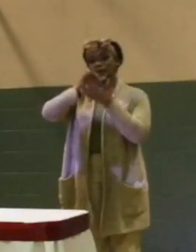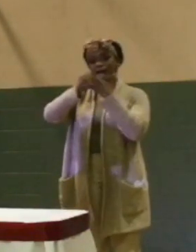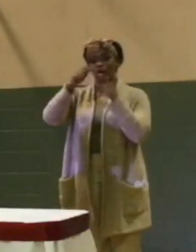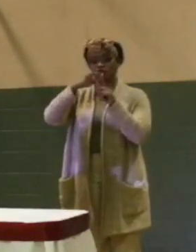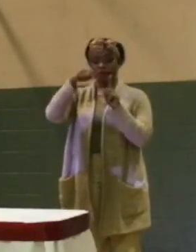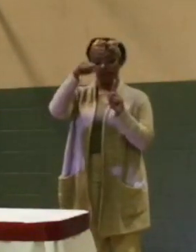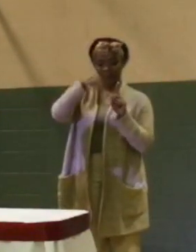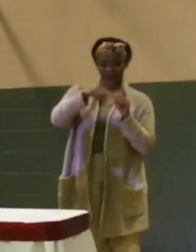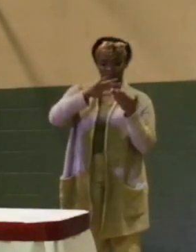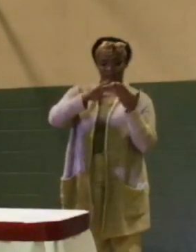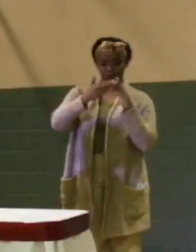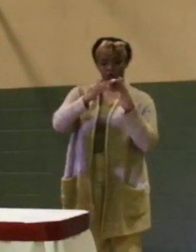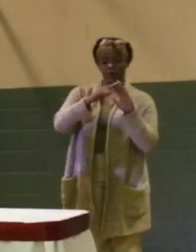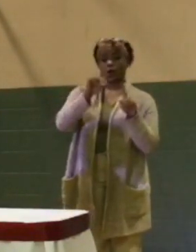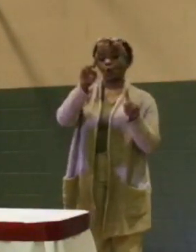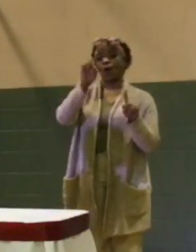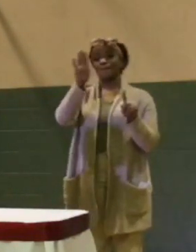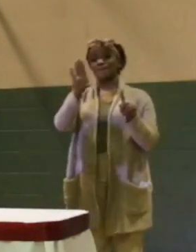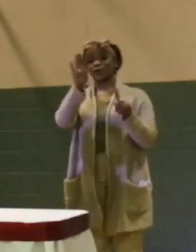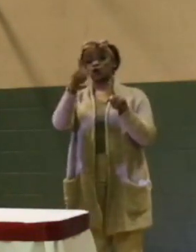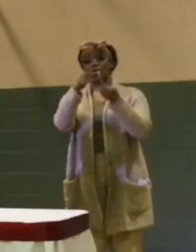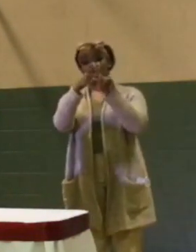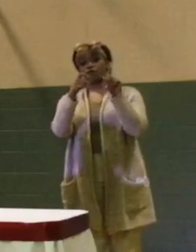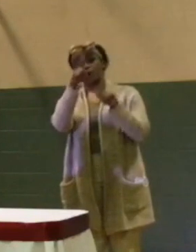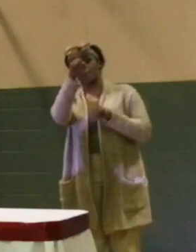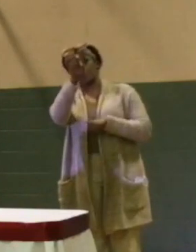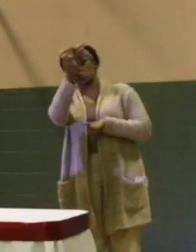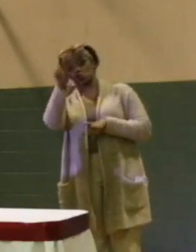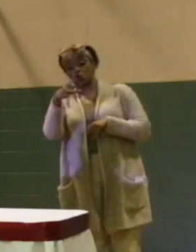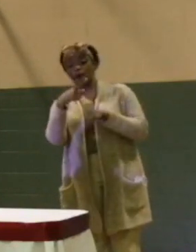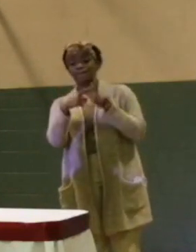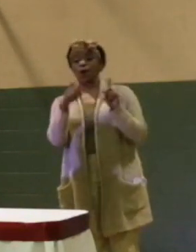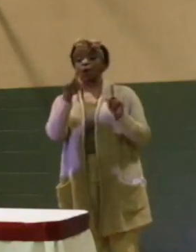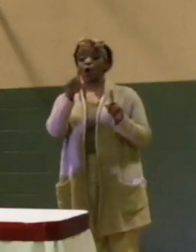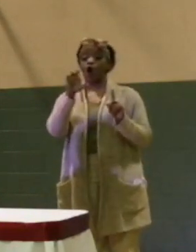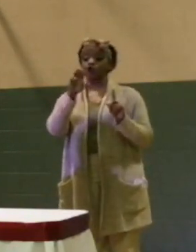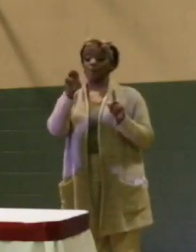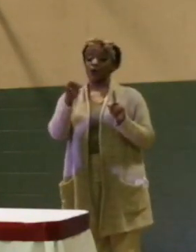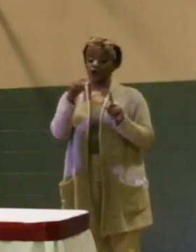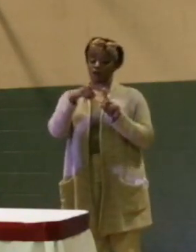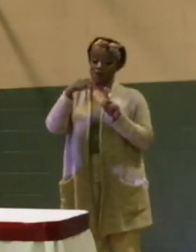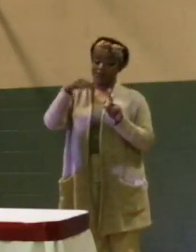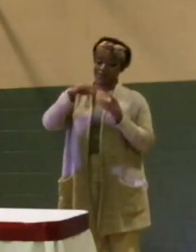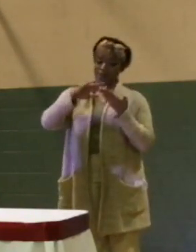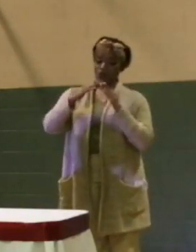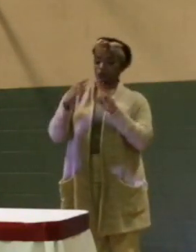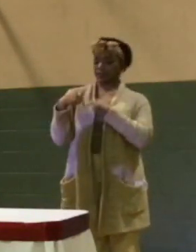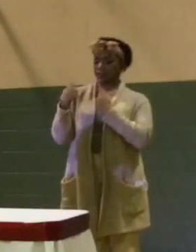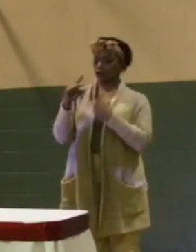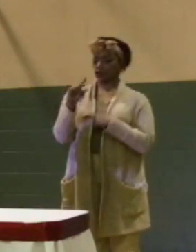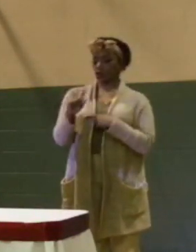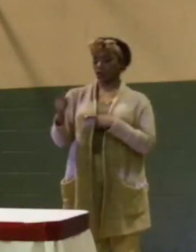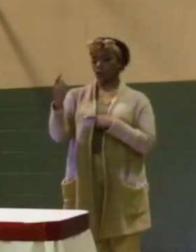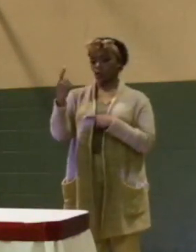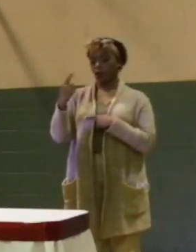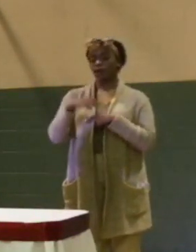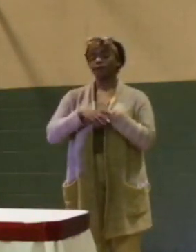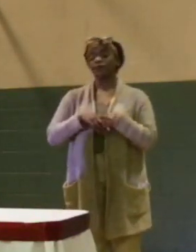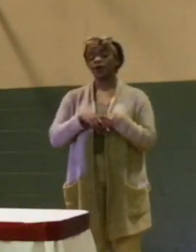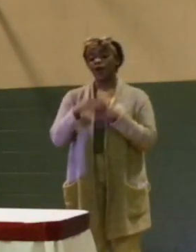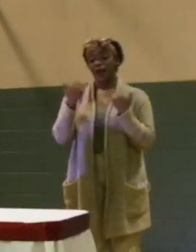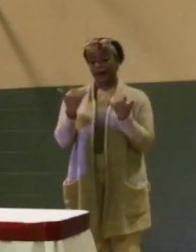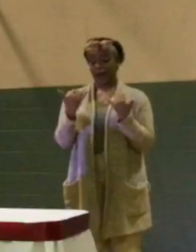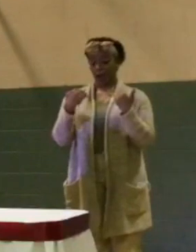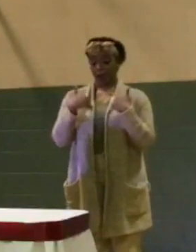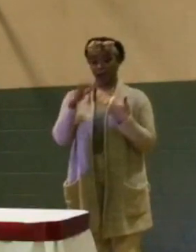$1 billion from Detroit, but $100 million from this community since 2001. So, now we have $94 million that